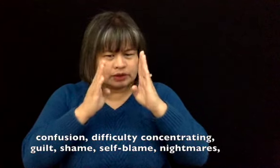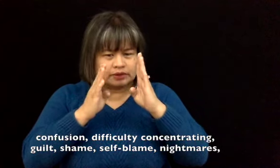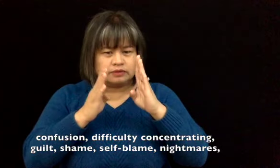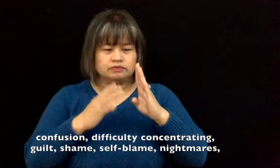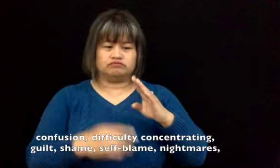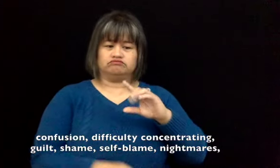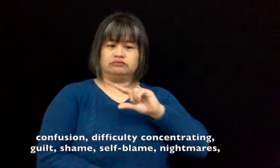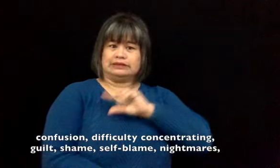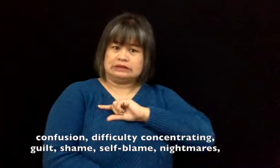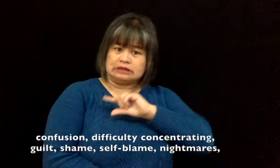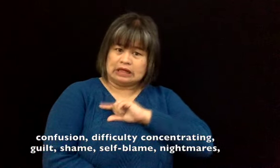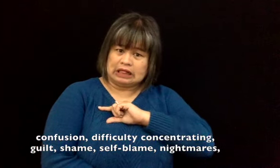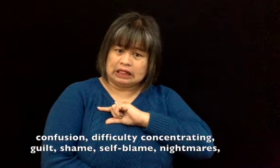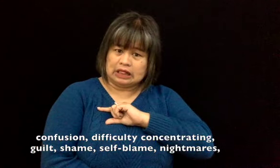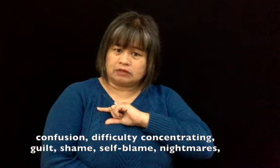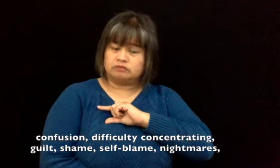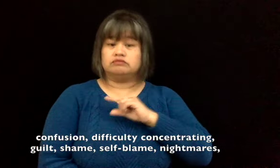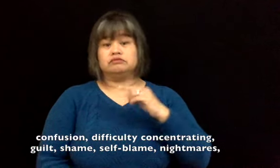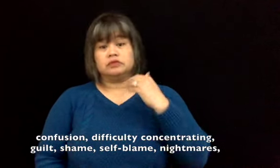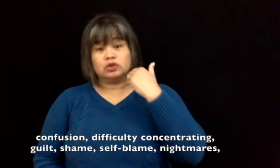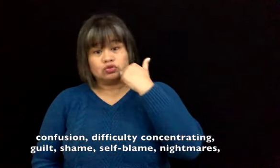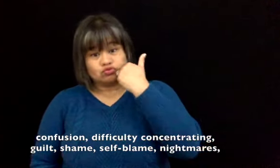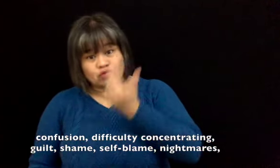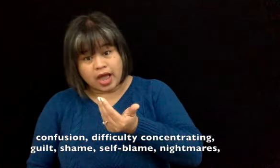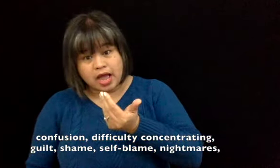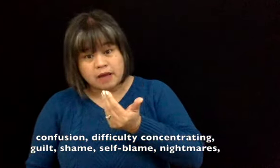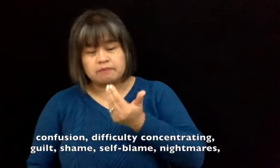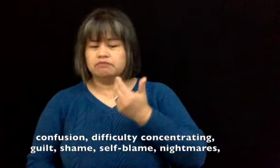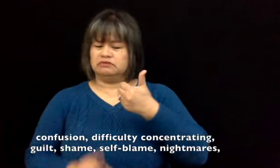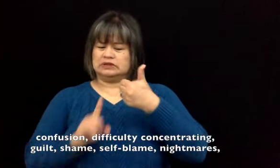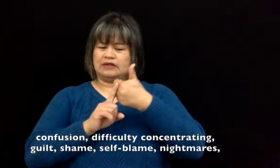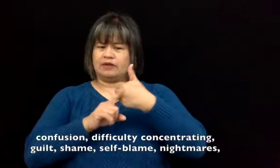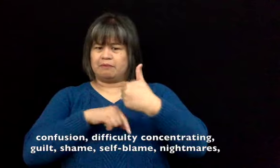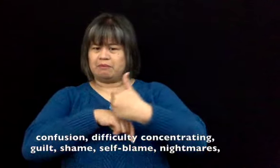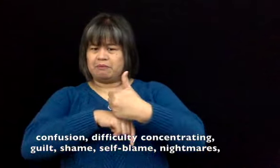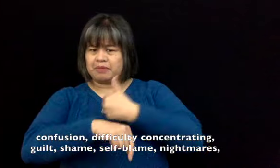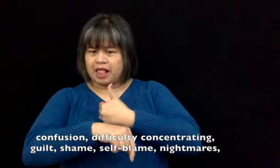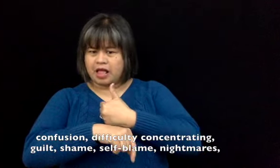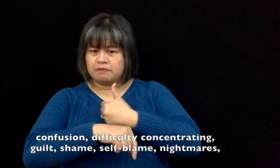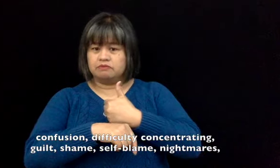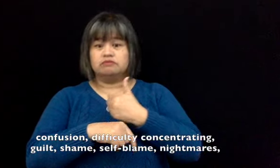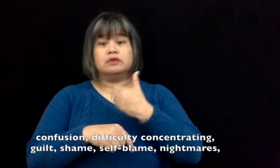concentrating, guilt, shame, self-blame, and nightmares.